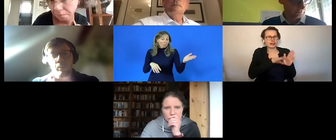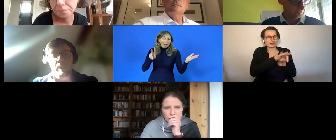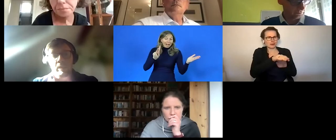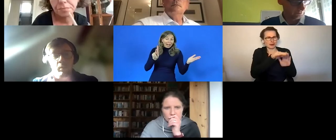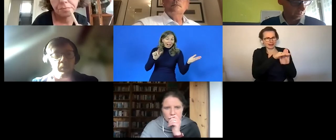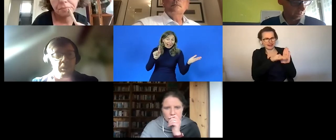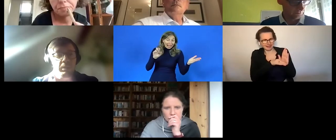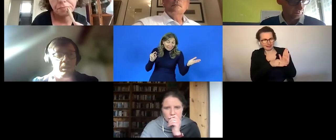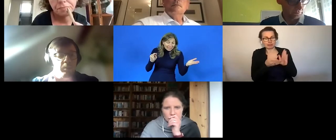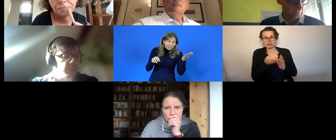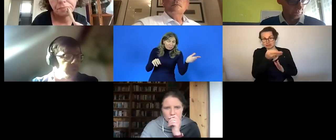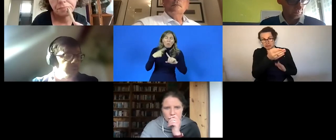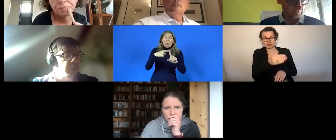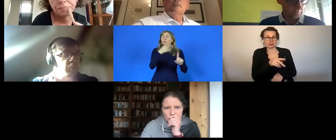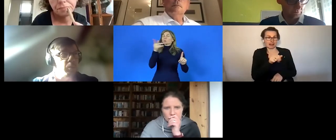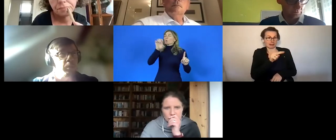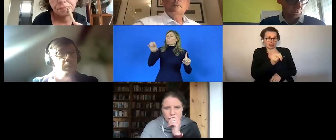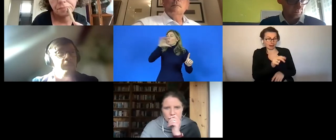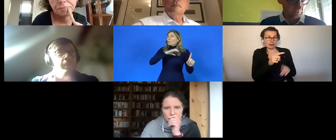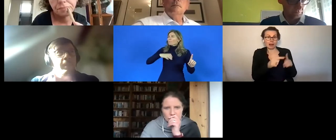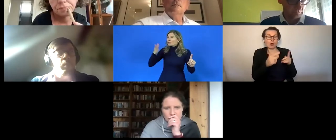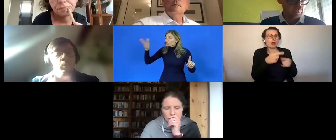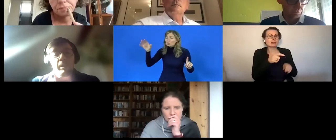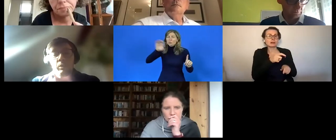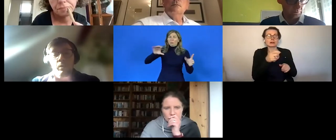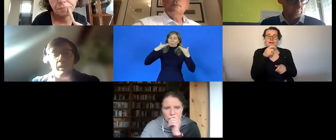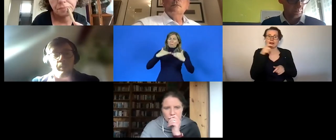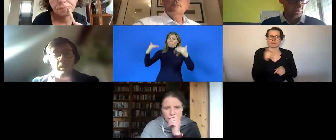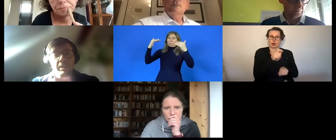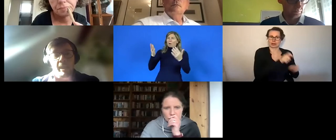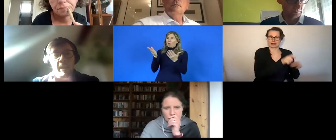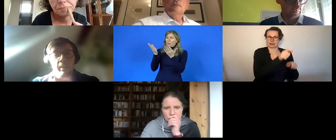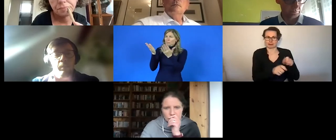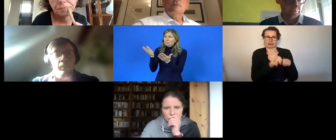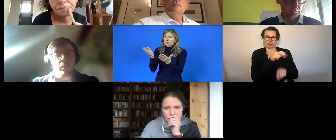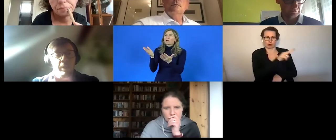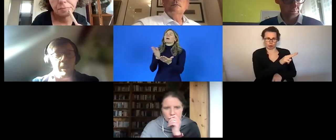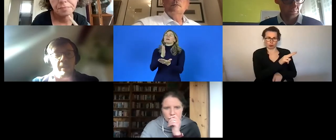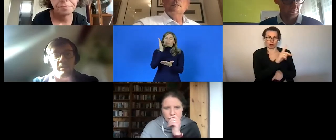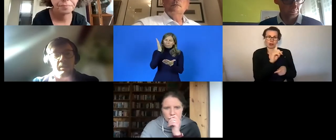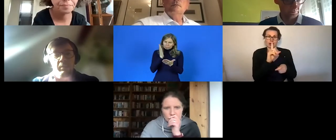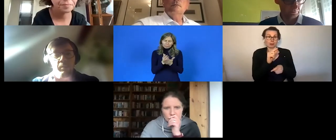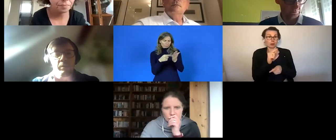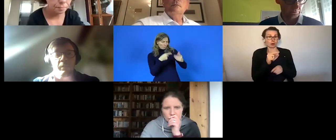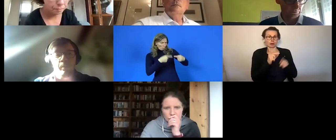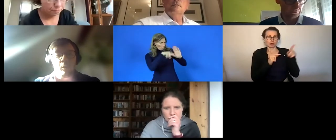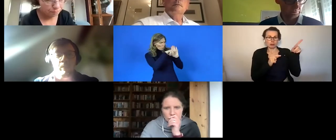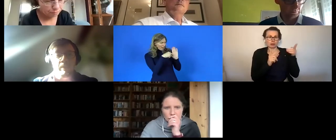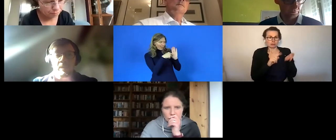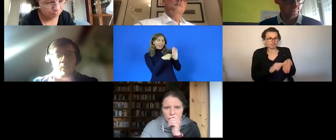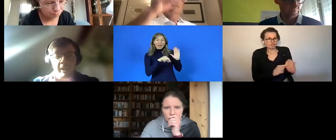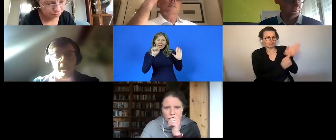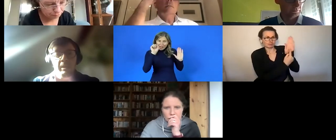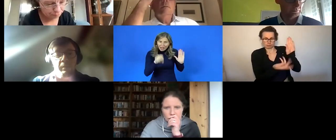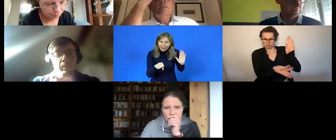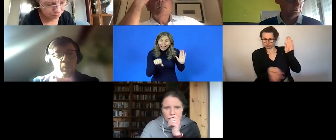from the european commission and the european parliament and so on to make sure that policies allow for a diversity of models of employment